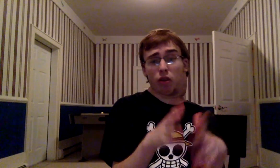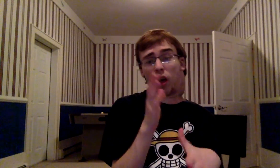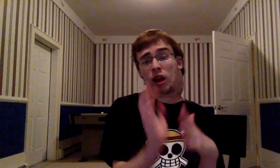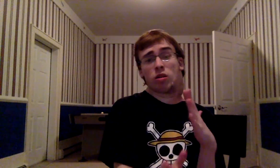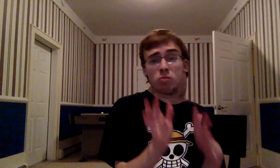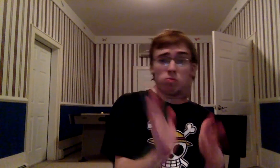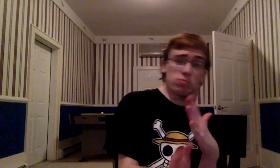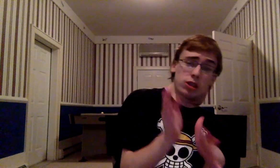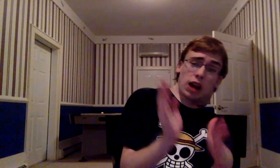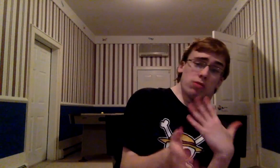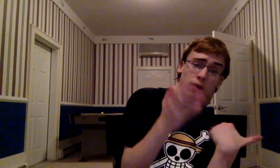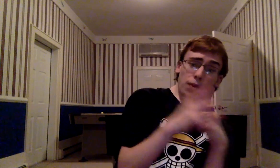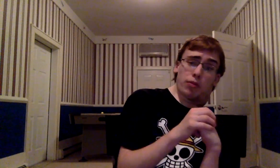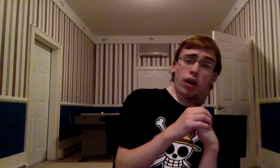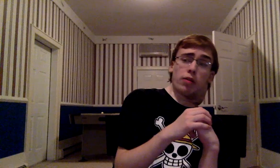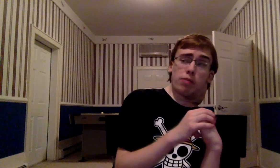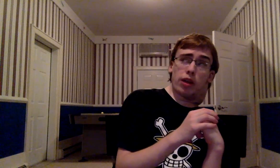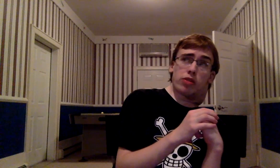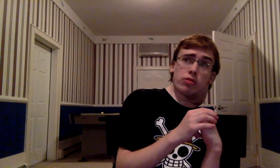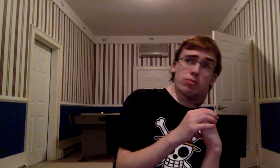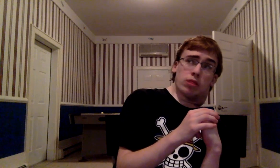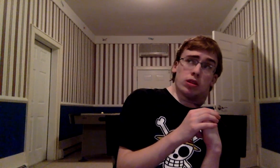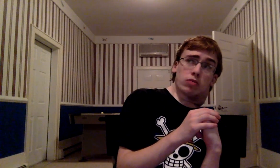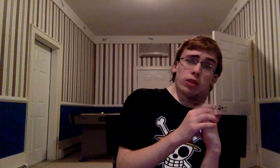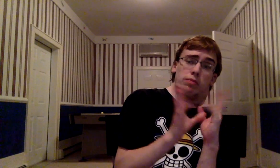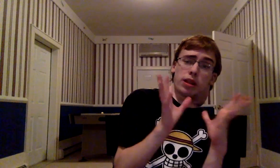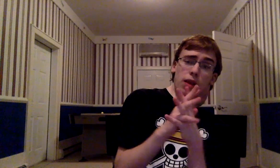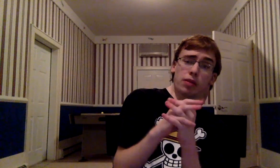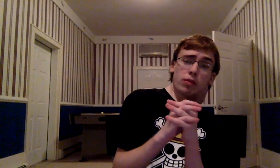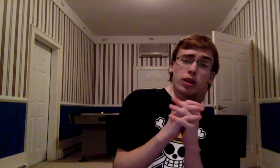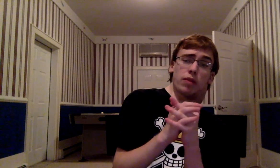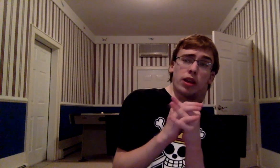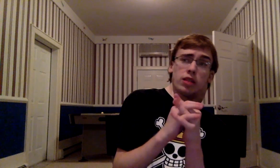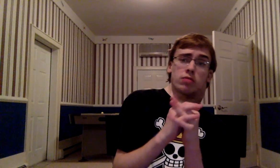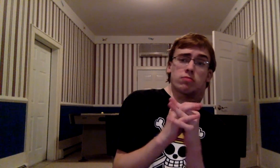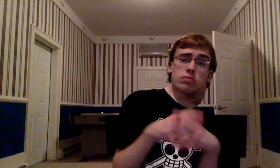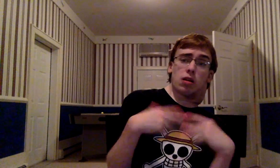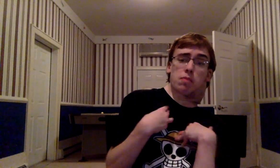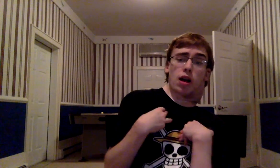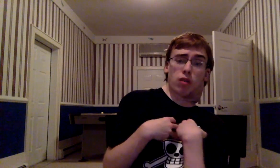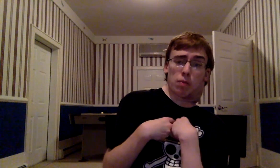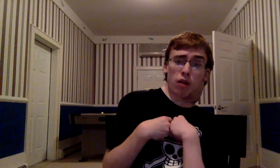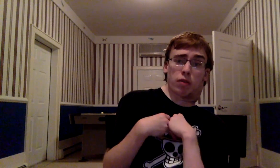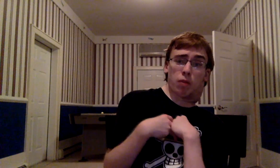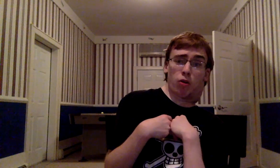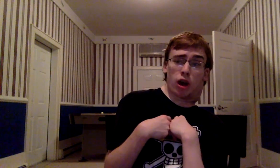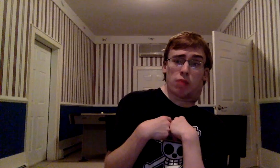like January, February, mid Mid, mid, 2017 That was my thought process the whole time